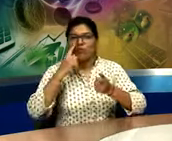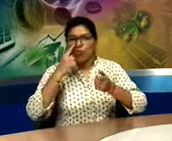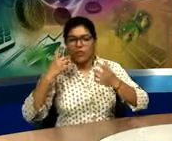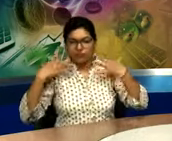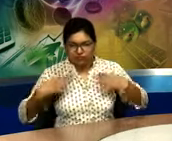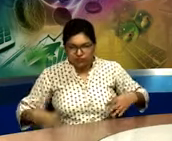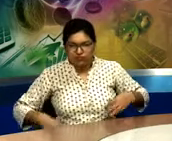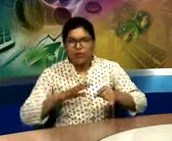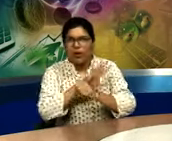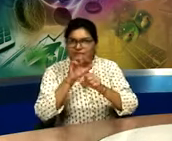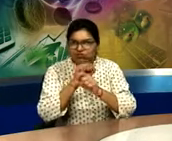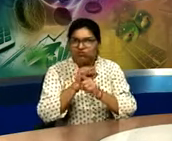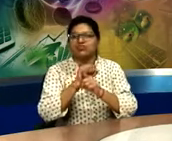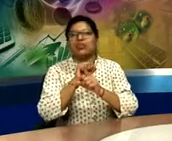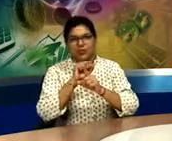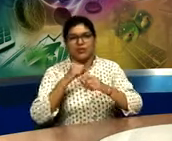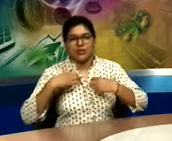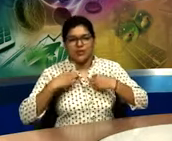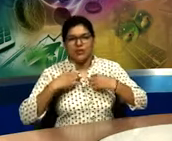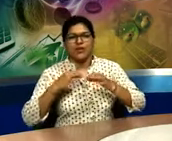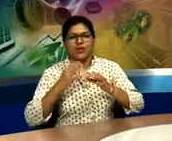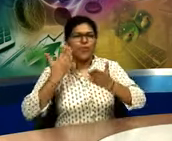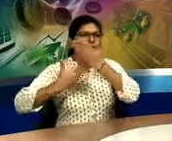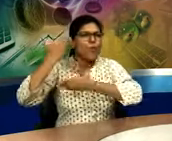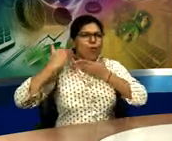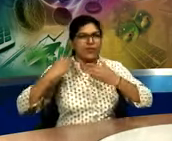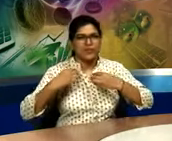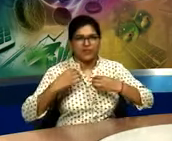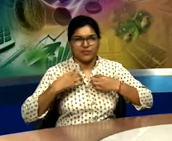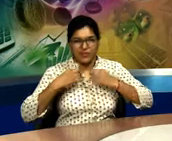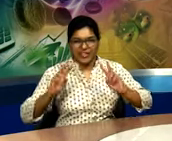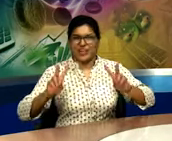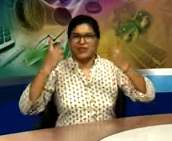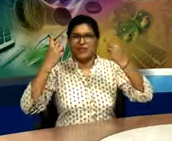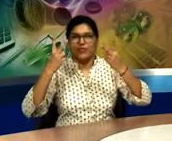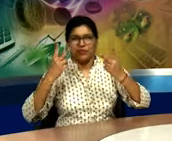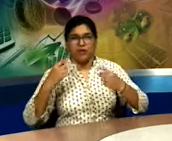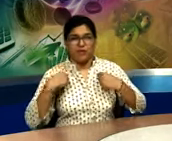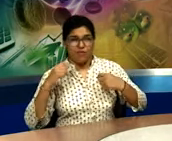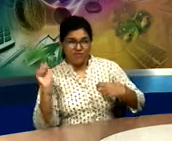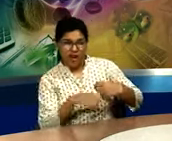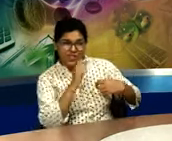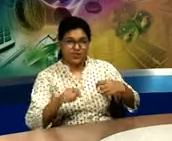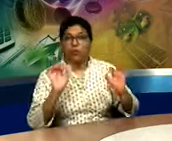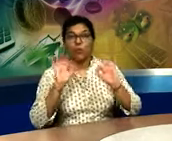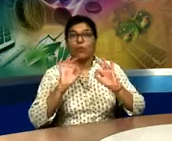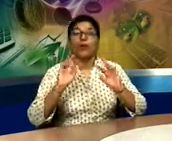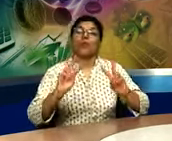Village is different from city. Their culture is different, their food is different,